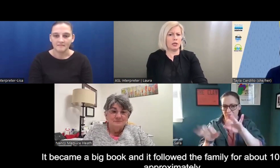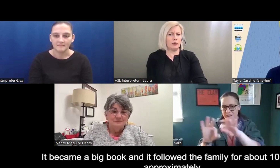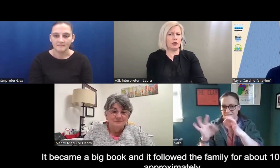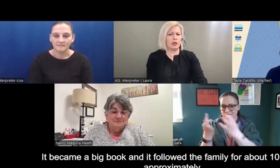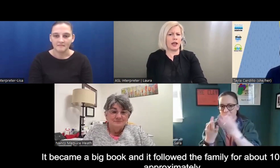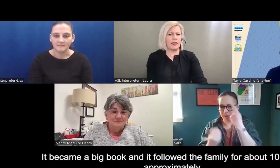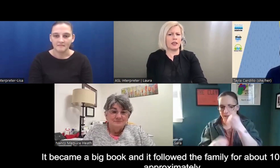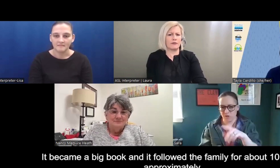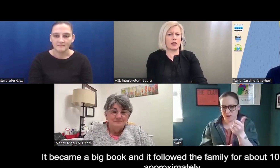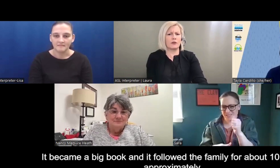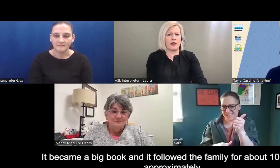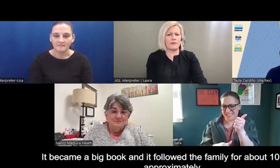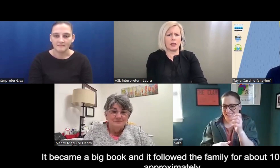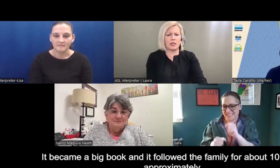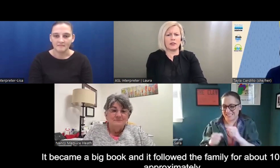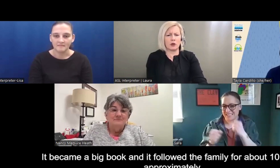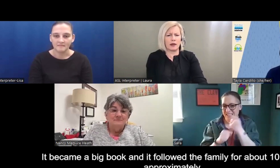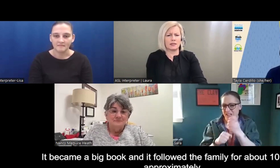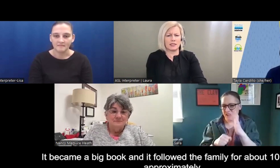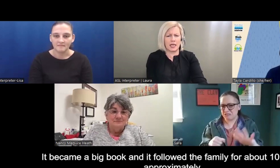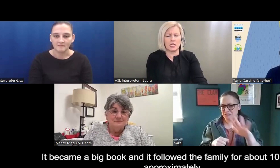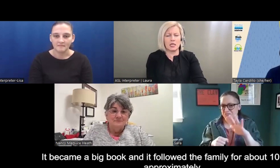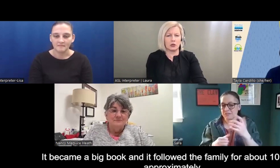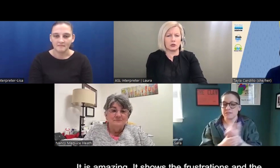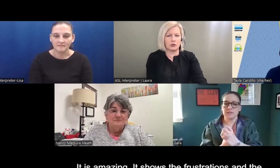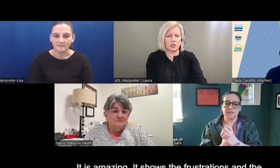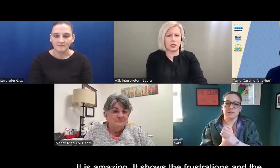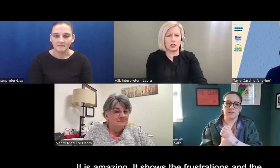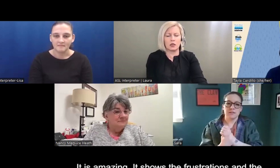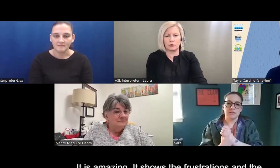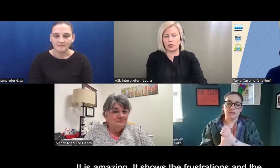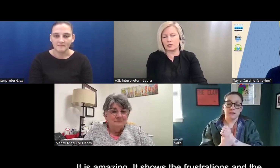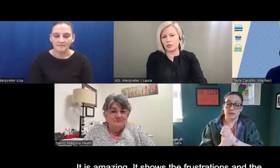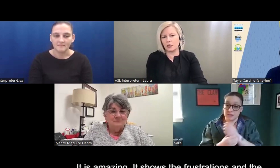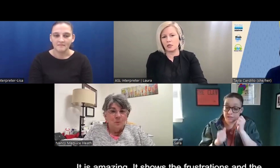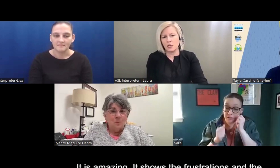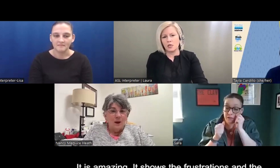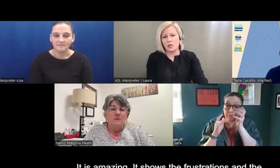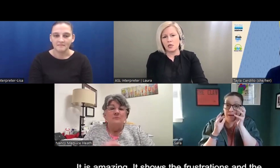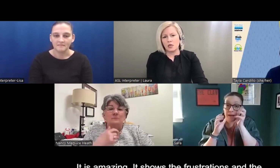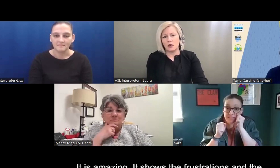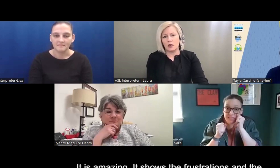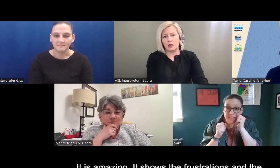big book, and I think it followed that family for about 10 years, I think, approximately.